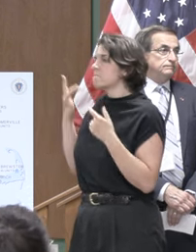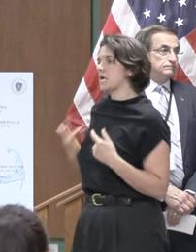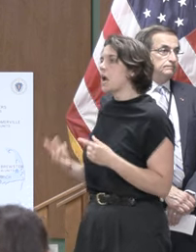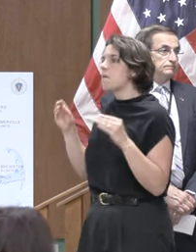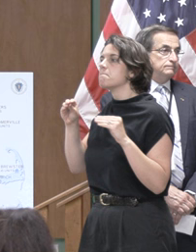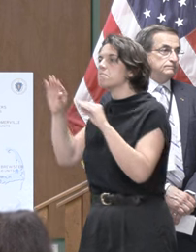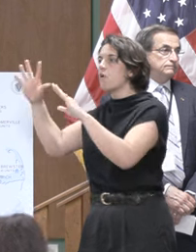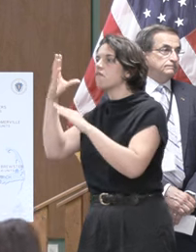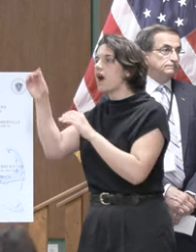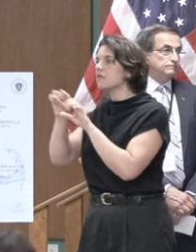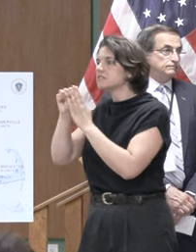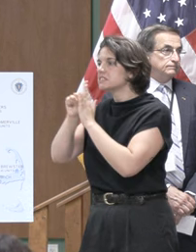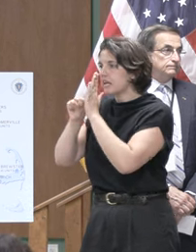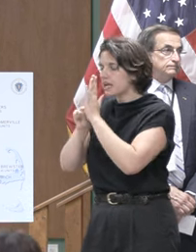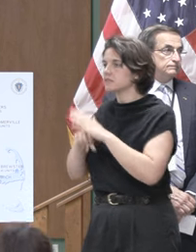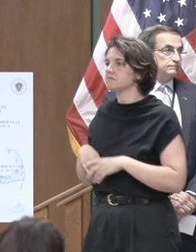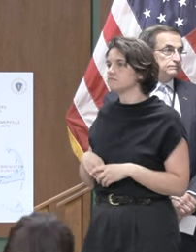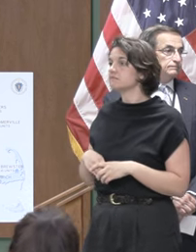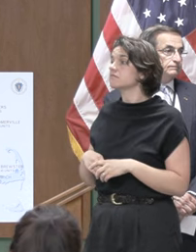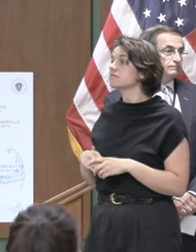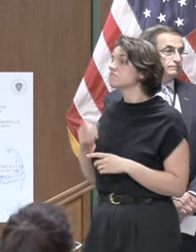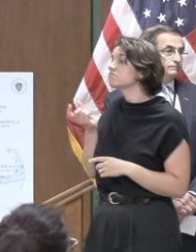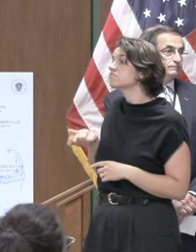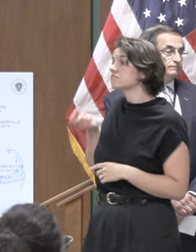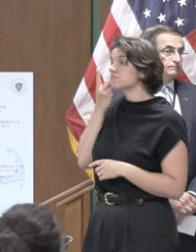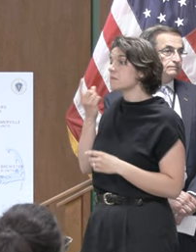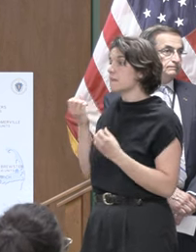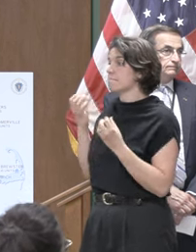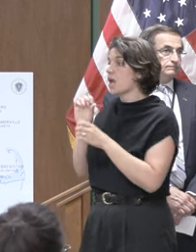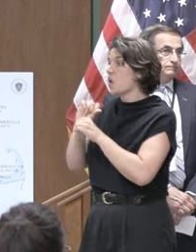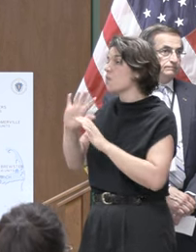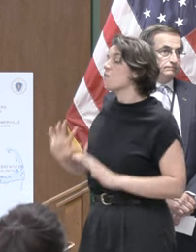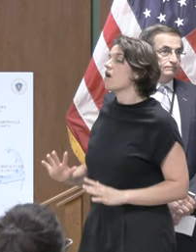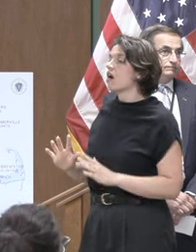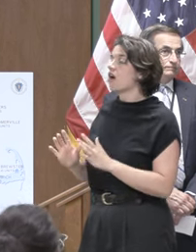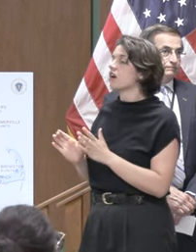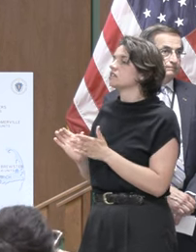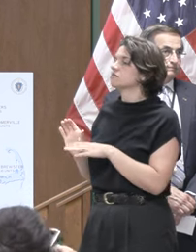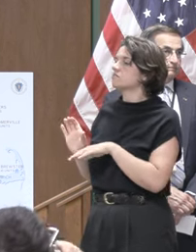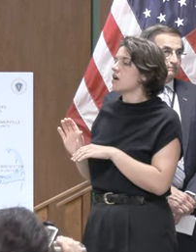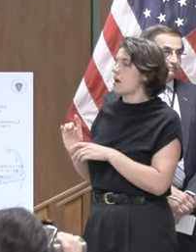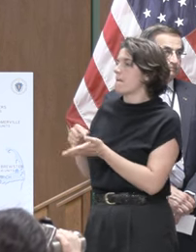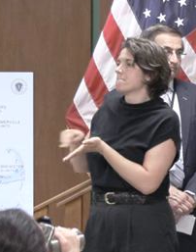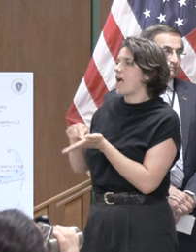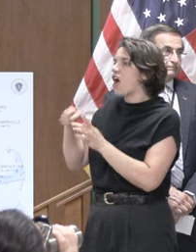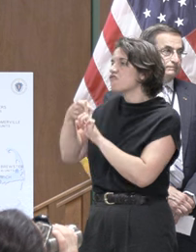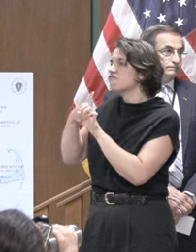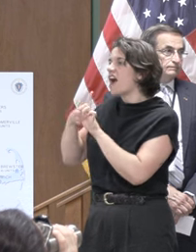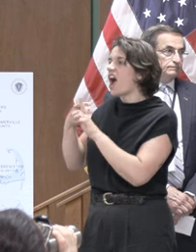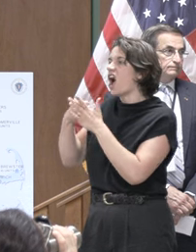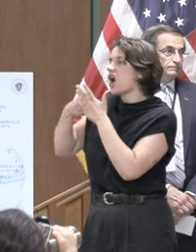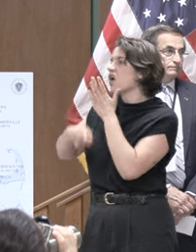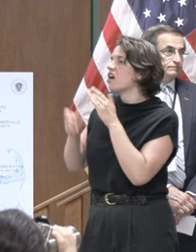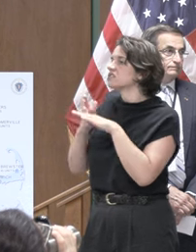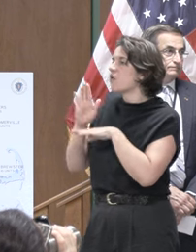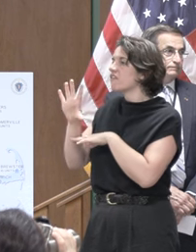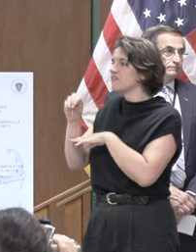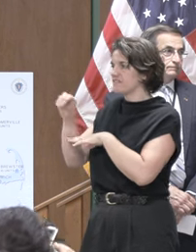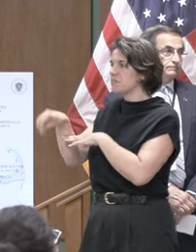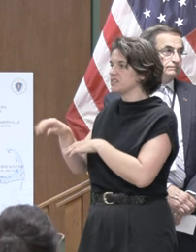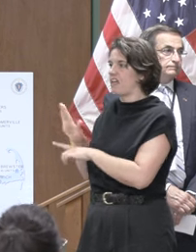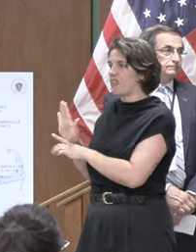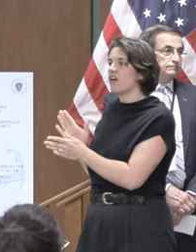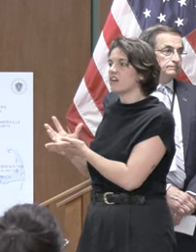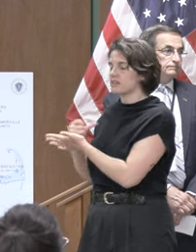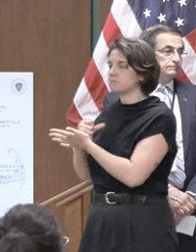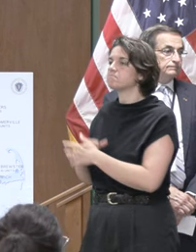to 50 percent of their incomes or more on rent and it hurts young families looking to buy their first home no